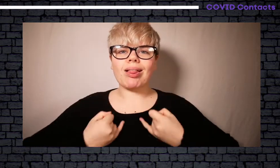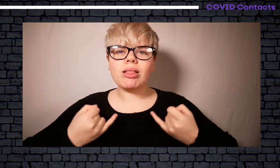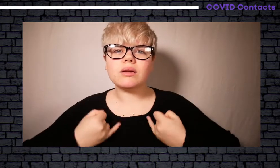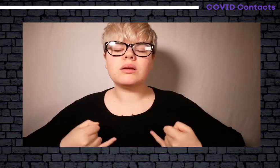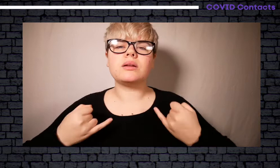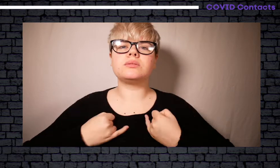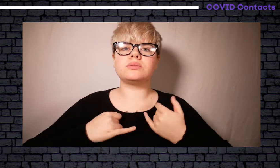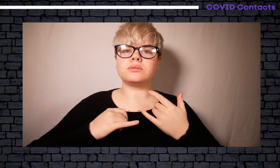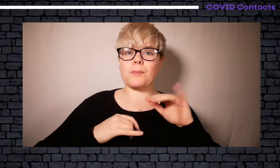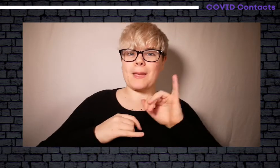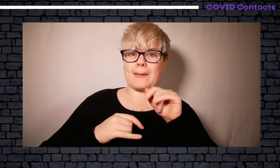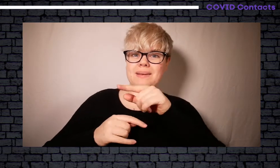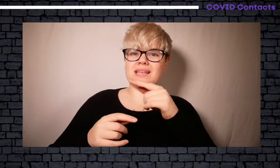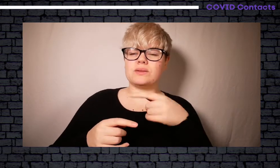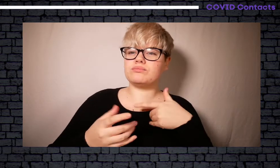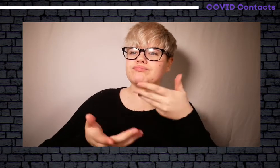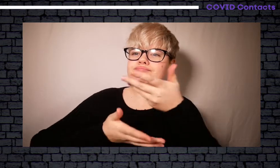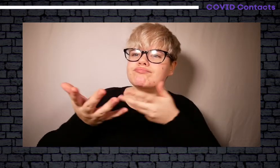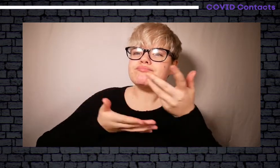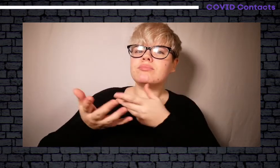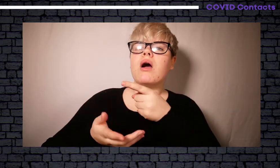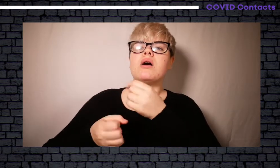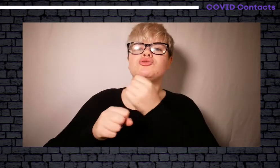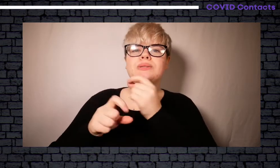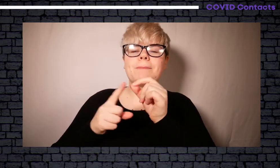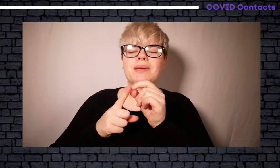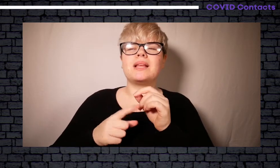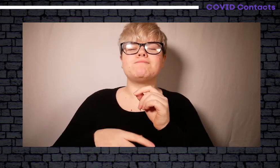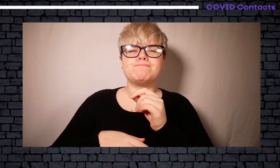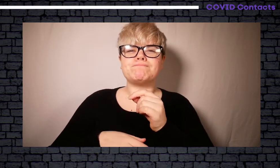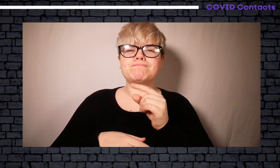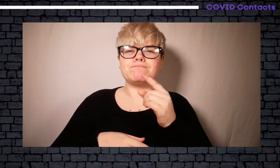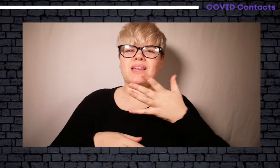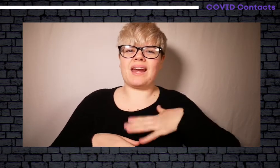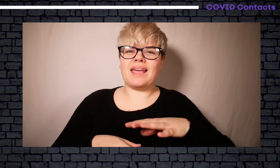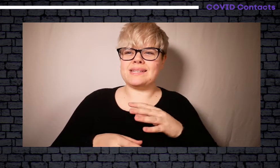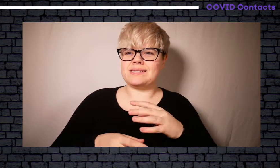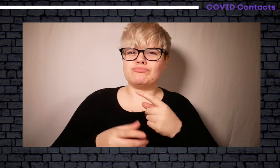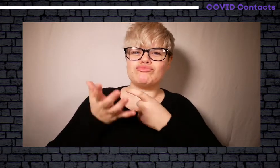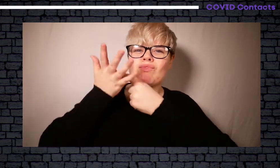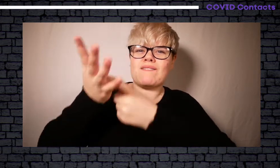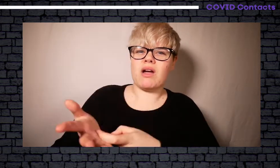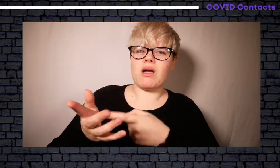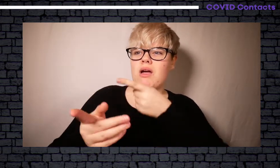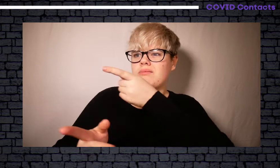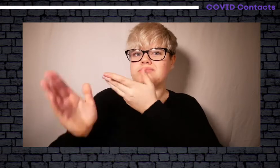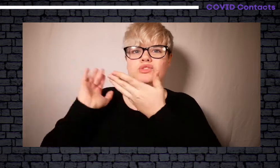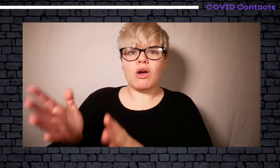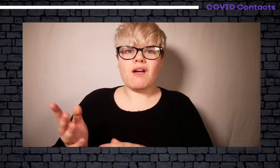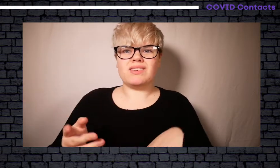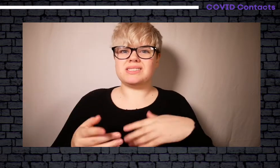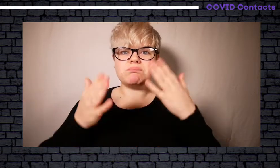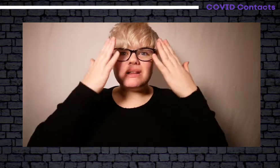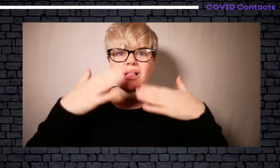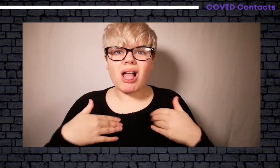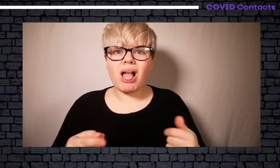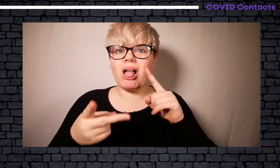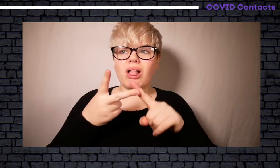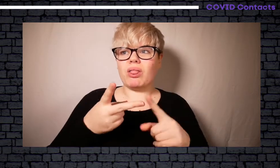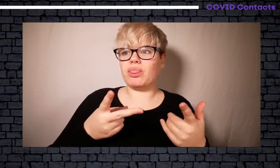to discuss symptoms of illness that you may have and get referred to other services such as mental health,